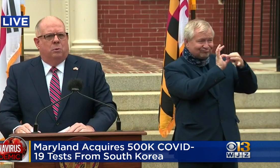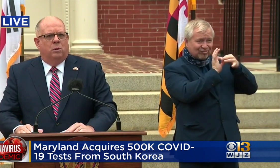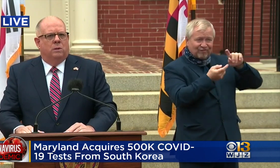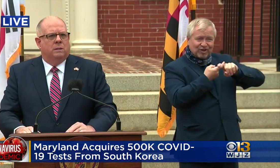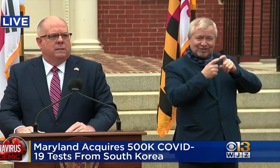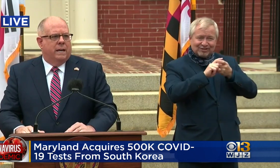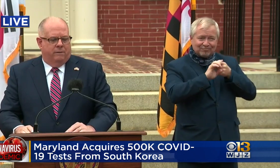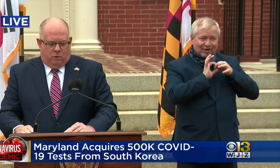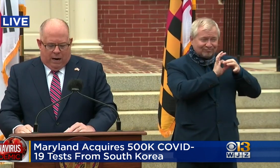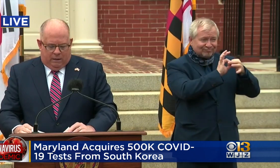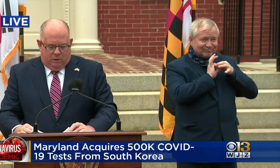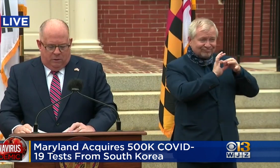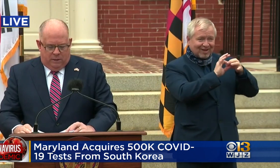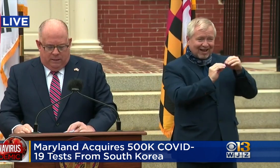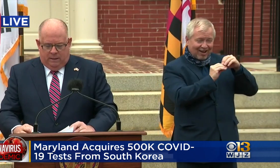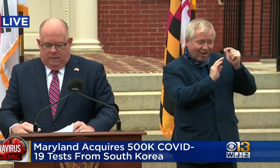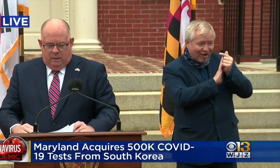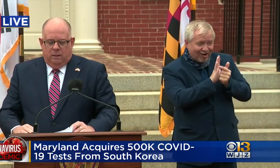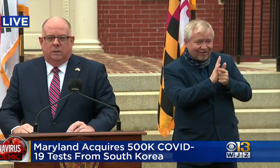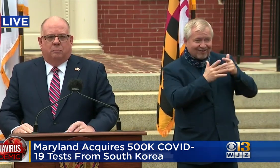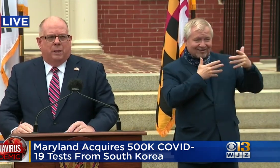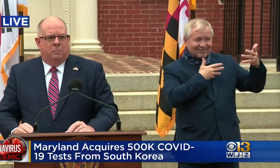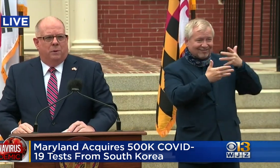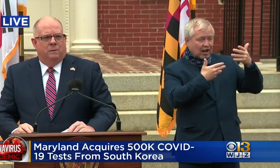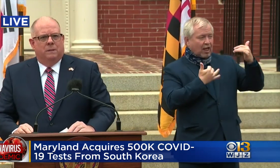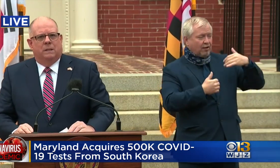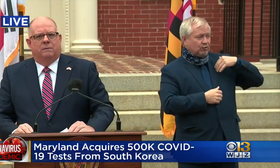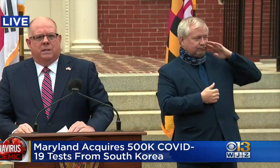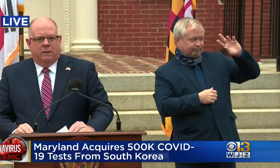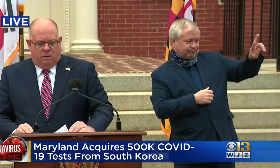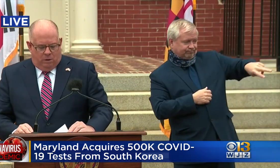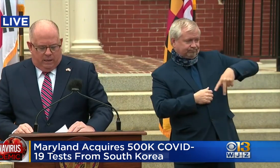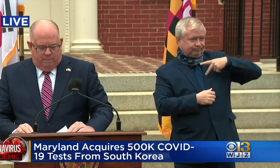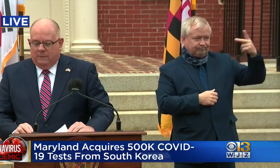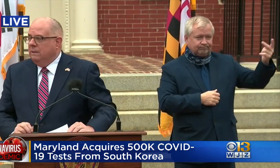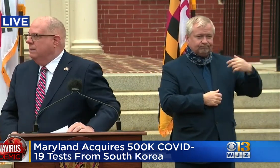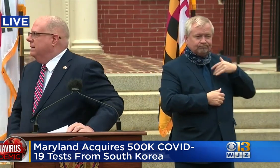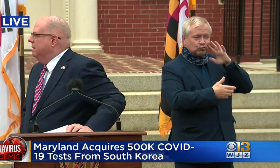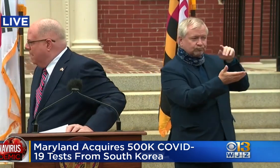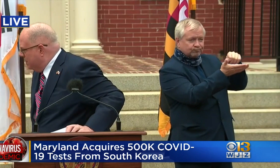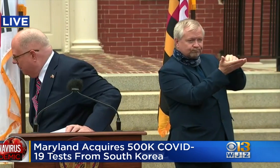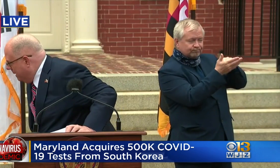incredible debt of gratitude to the people of South Korea.